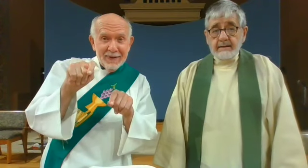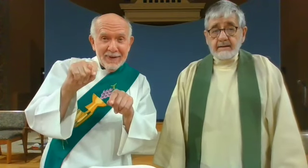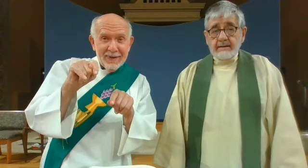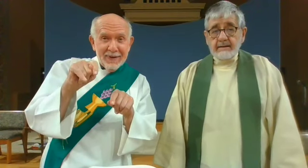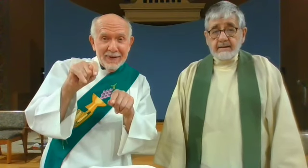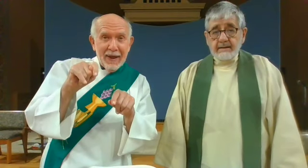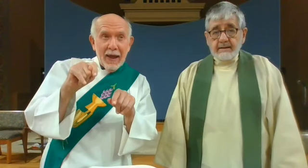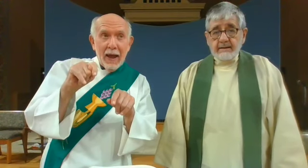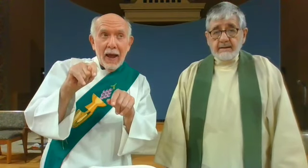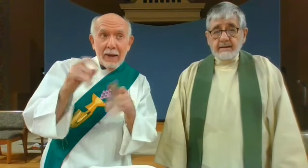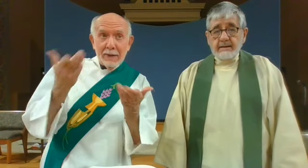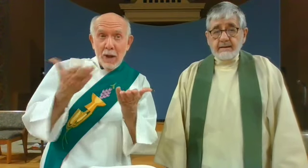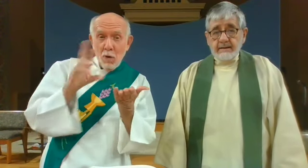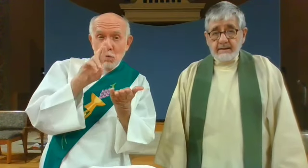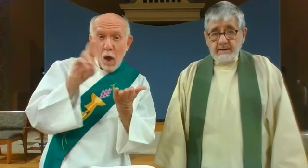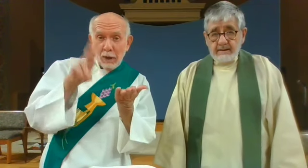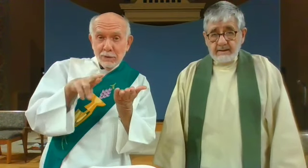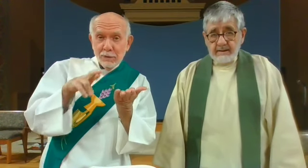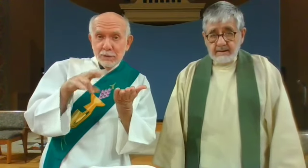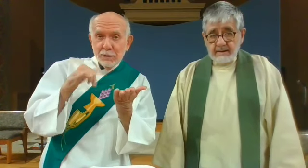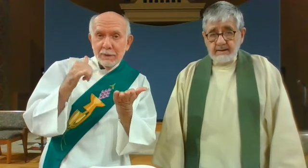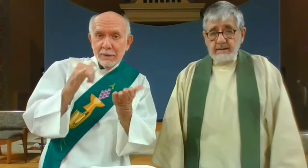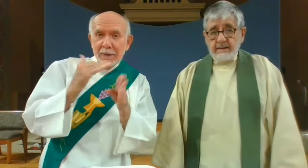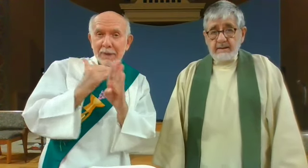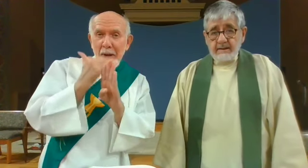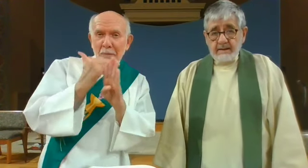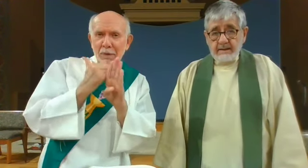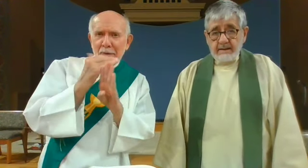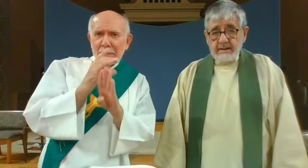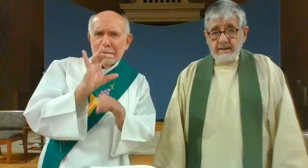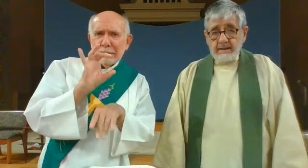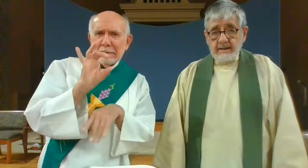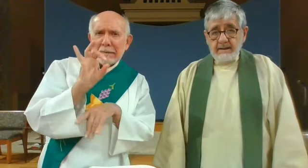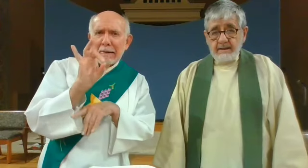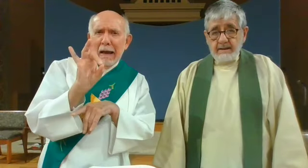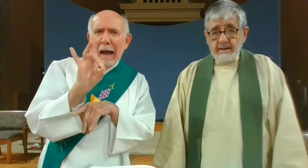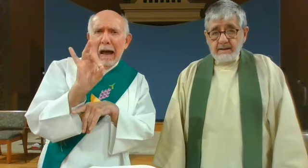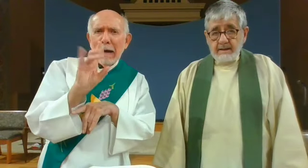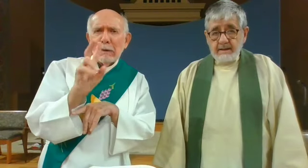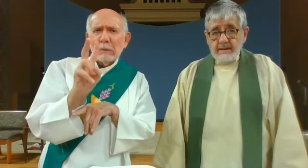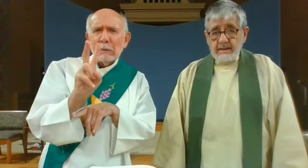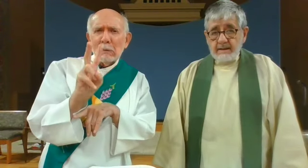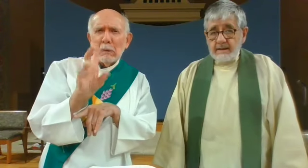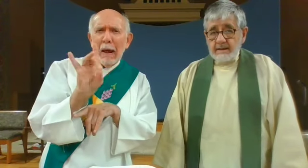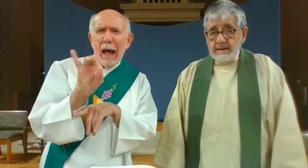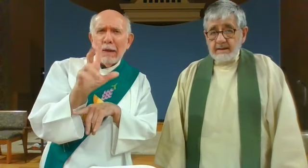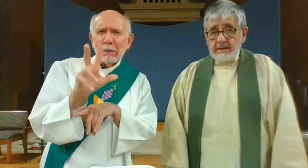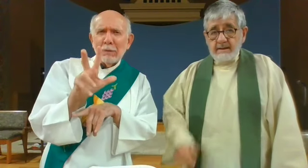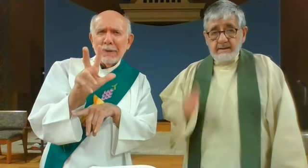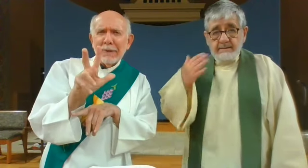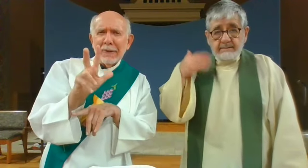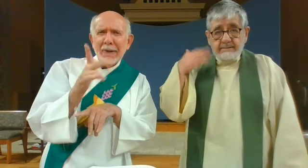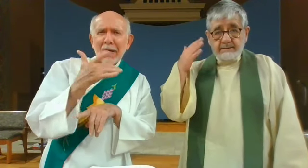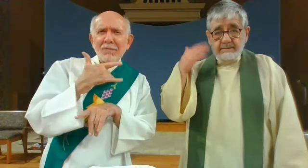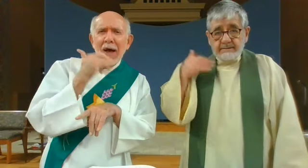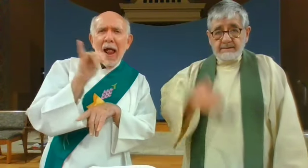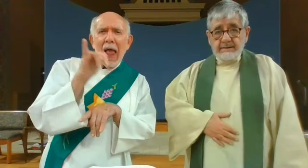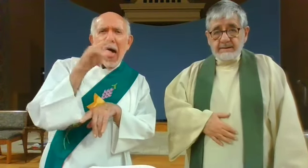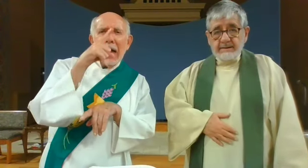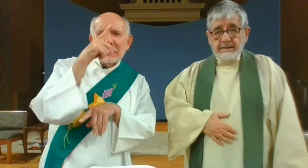and here in Rochester New York it's around 82 83 degrees it